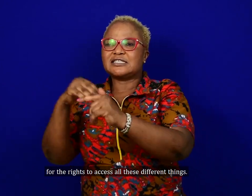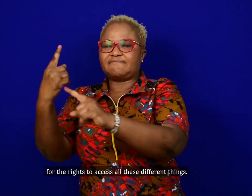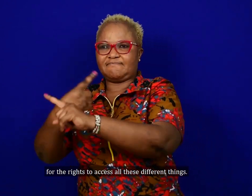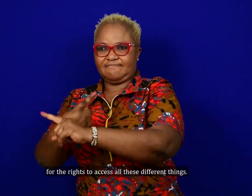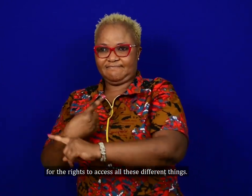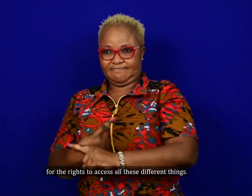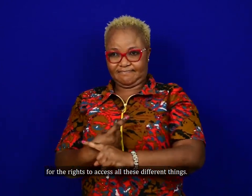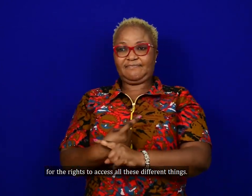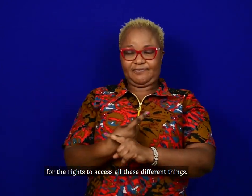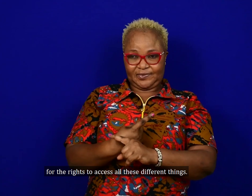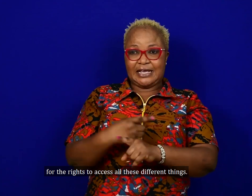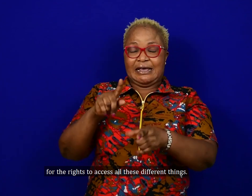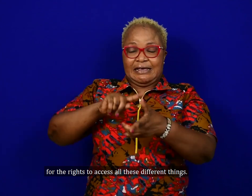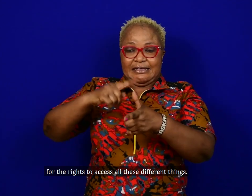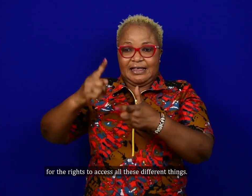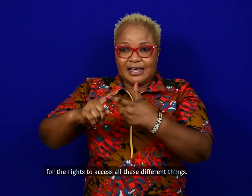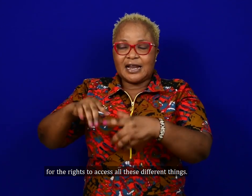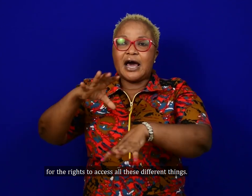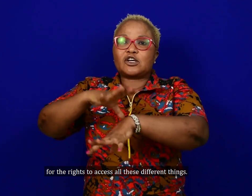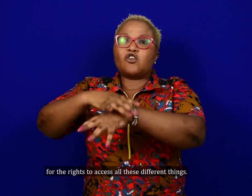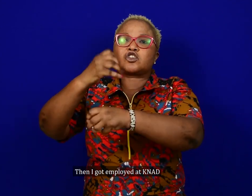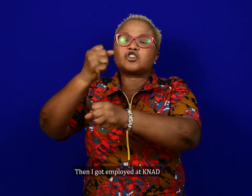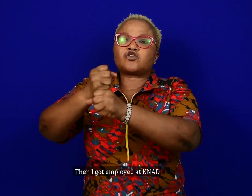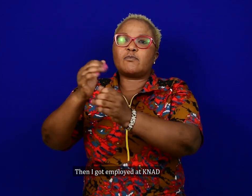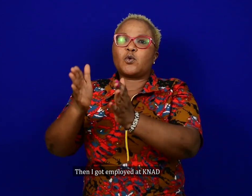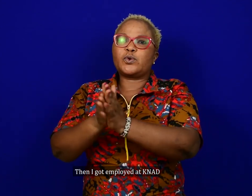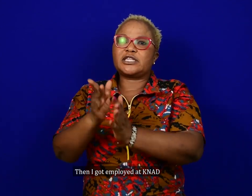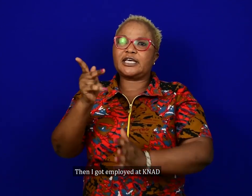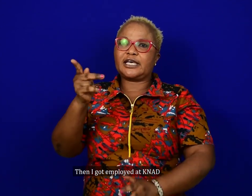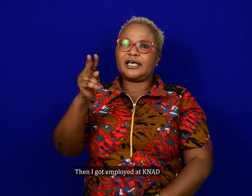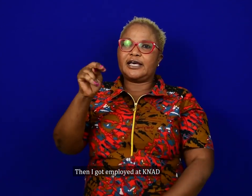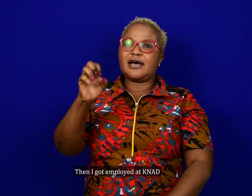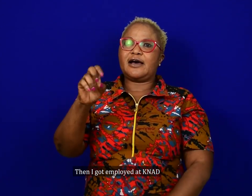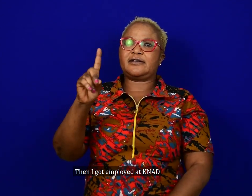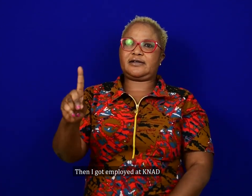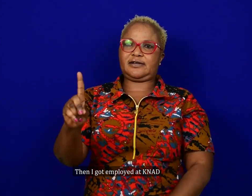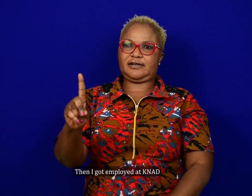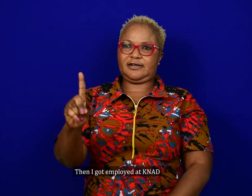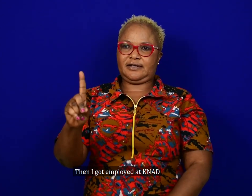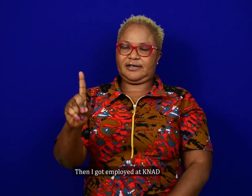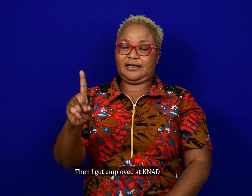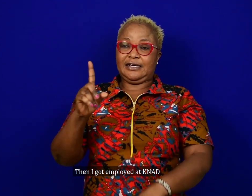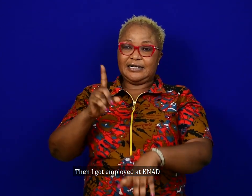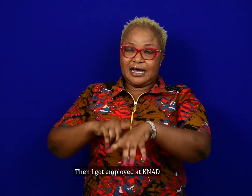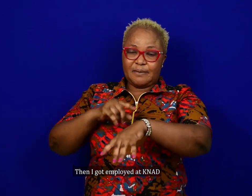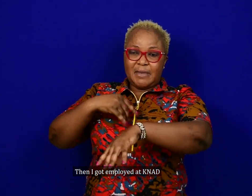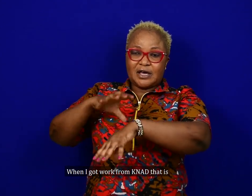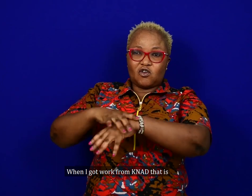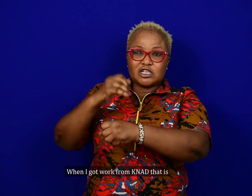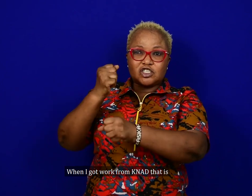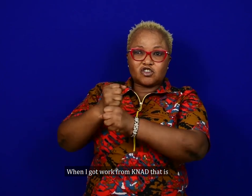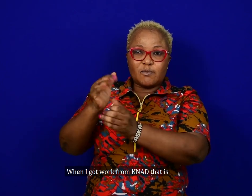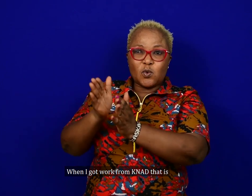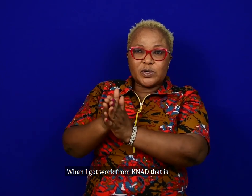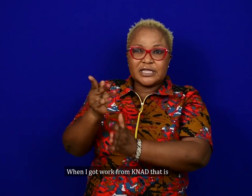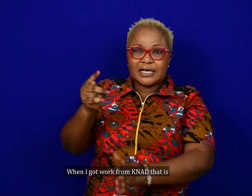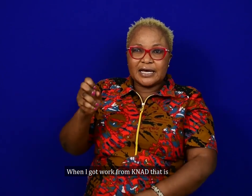to access all these different things. Then I got employed at KNAD. When I got work from KNAD,